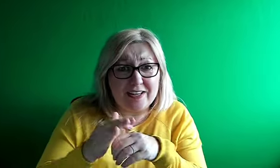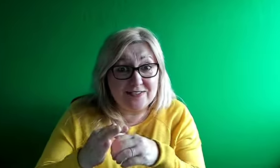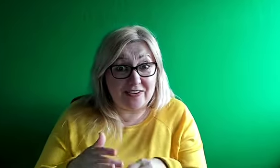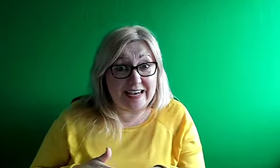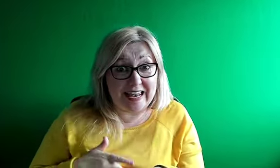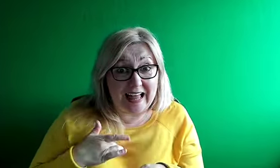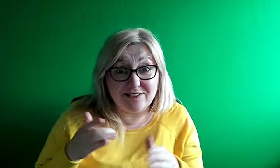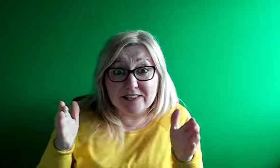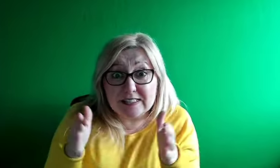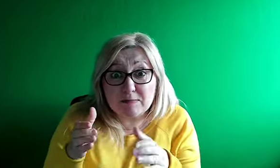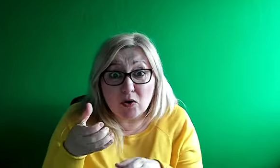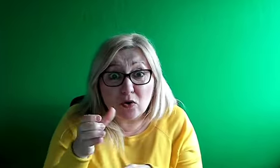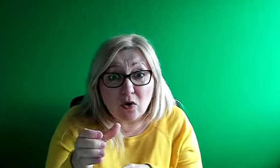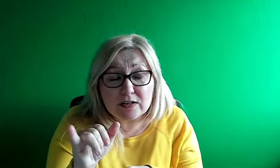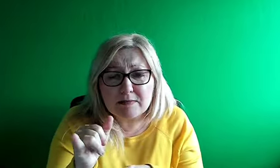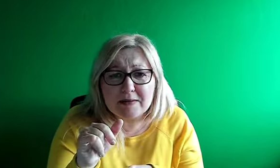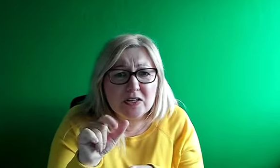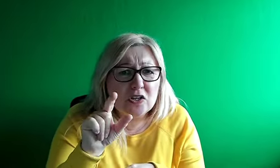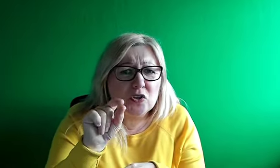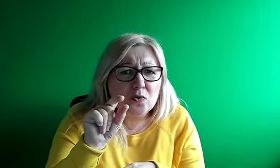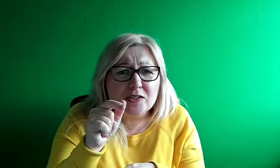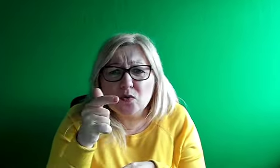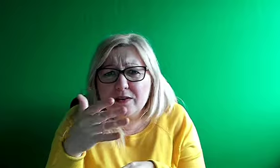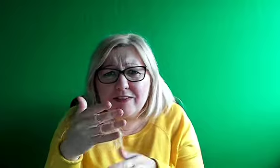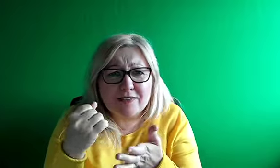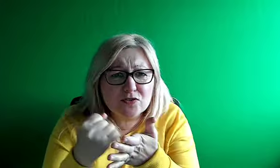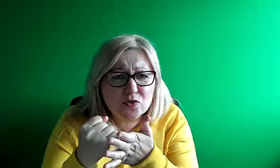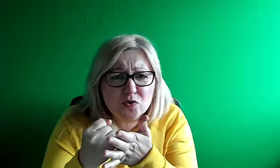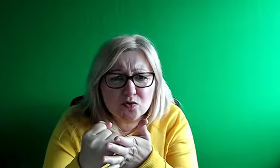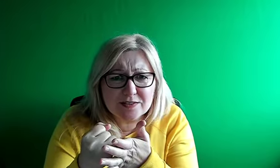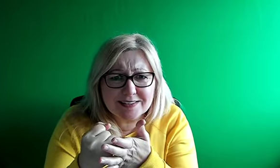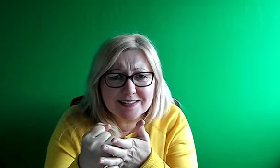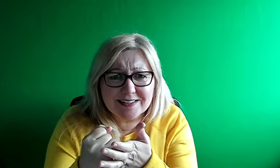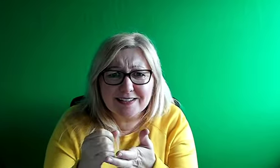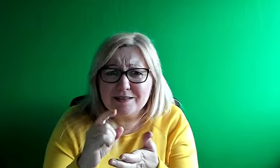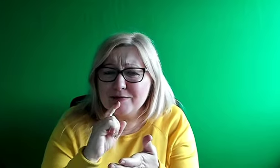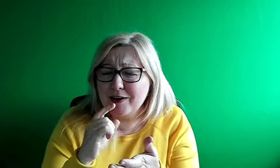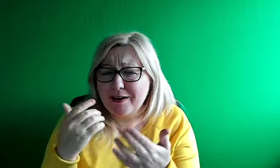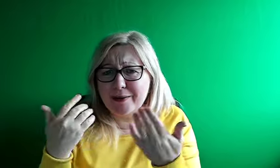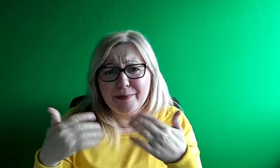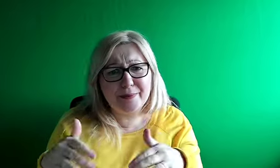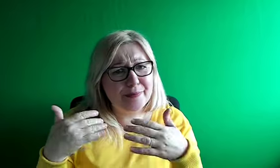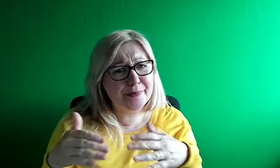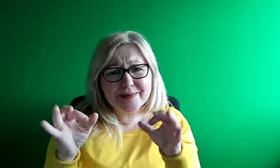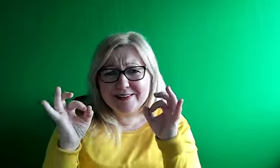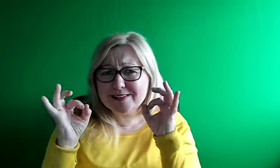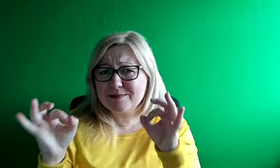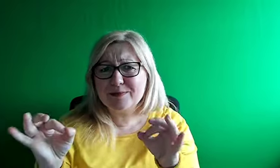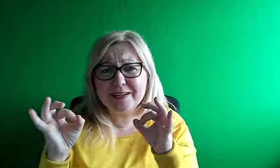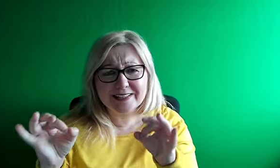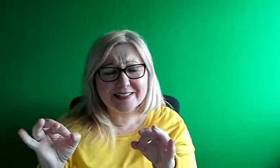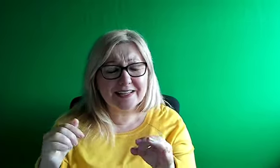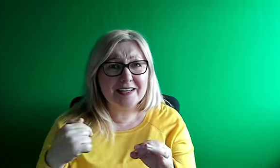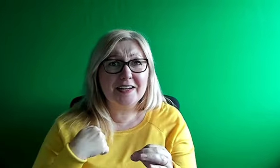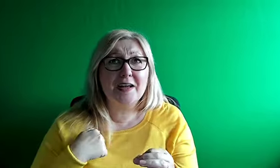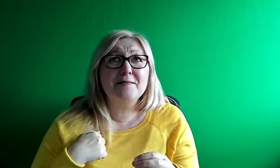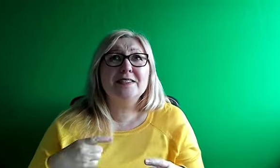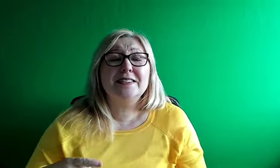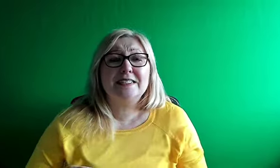course, and, yeah, if the job does, I've just been very lucky to get into people, it's something I just don't get into the and do